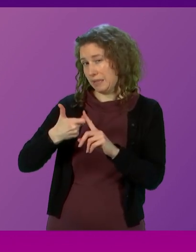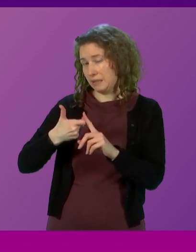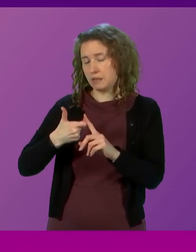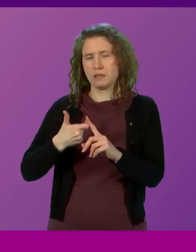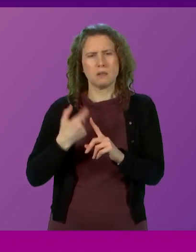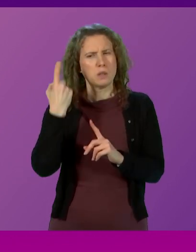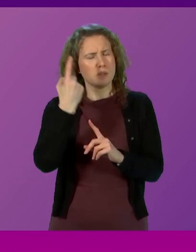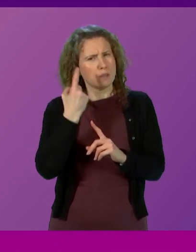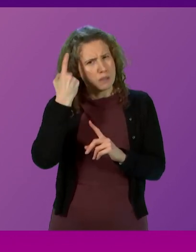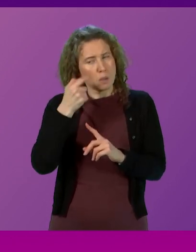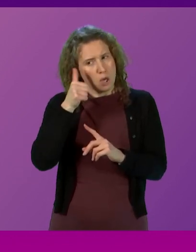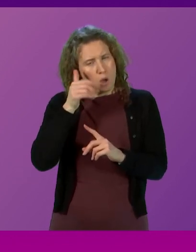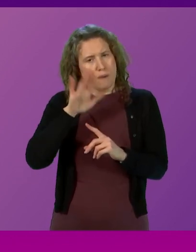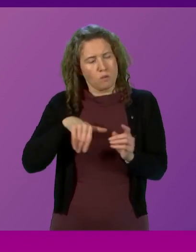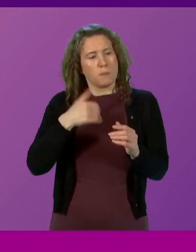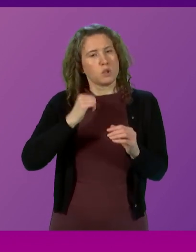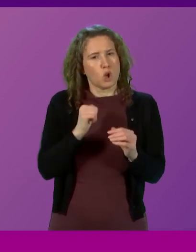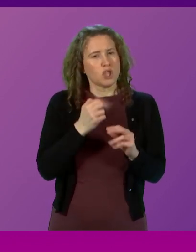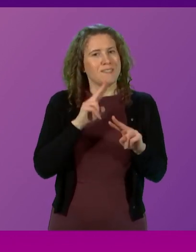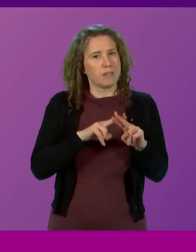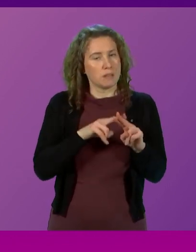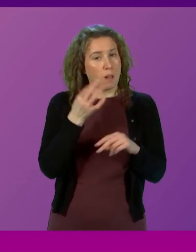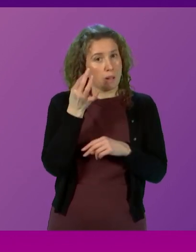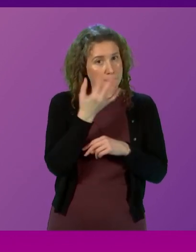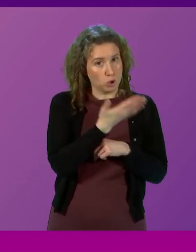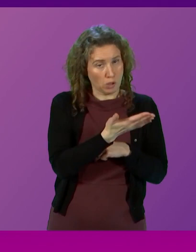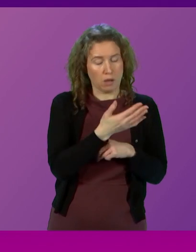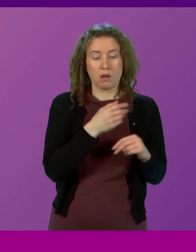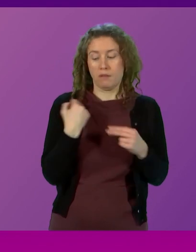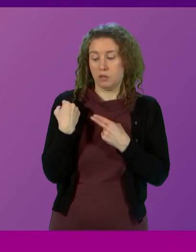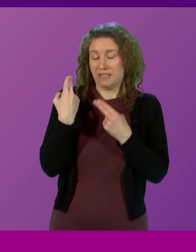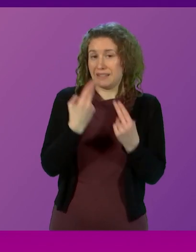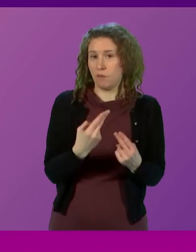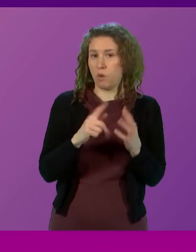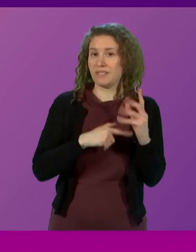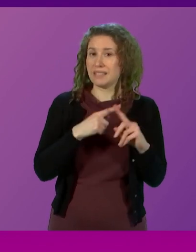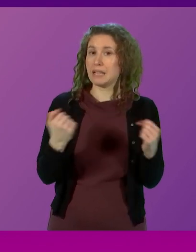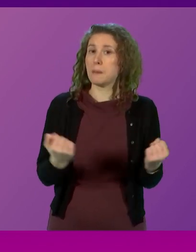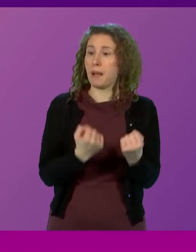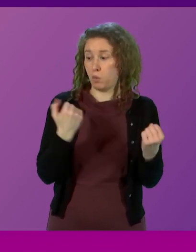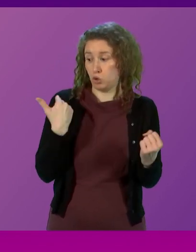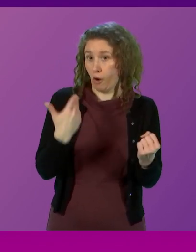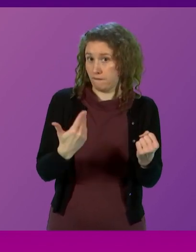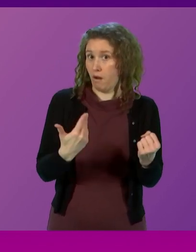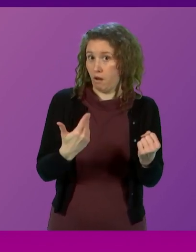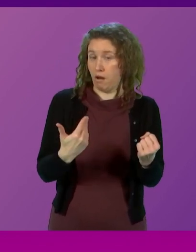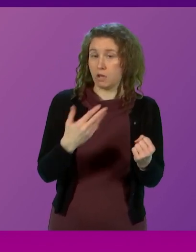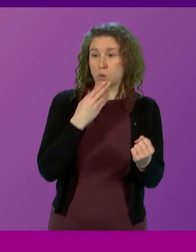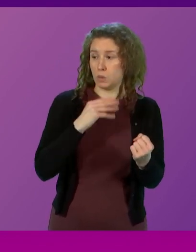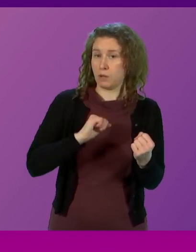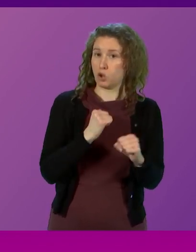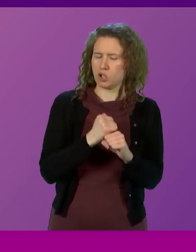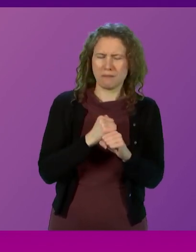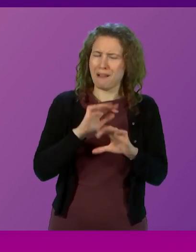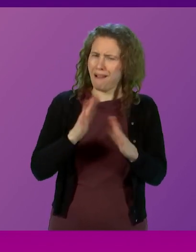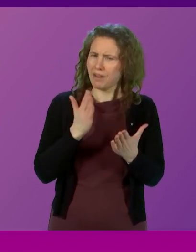given that we know from the Scottish Fiscal Commission that the devolved tax powers used so far by the Scottish Government have